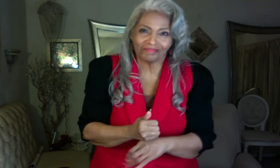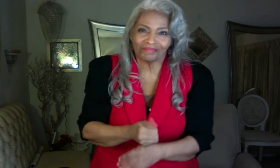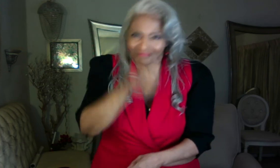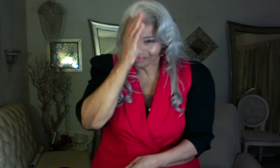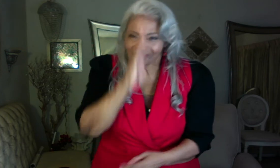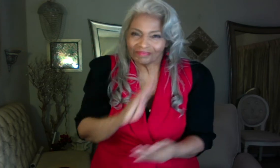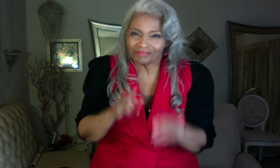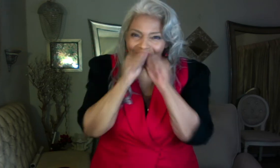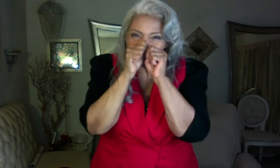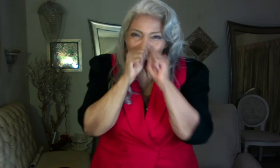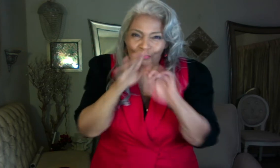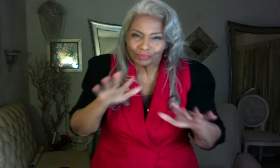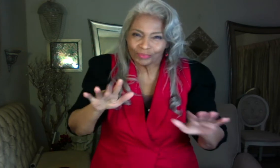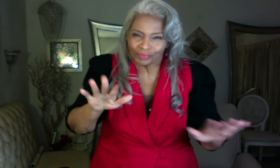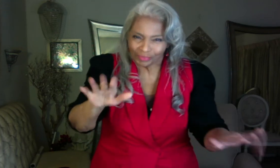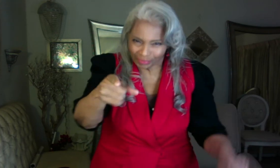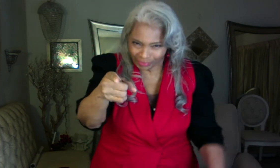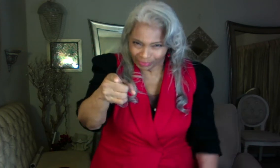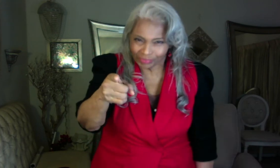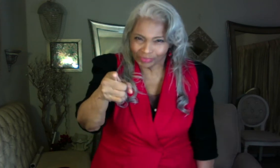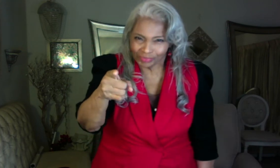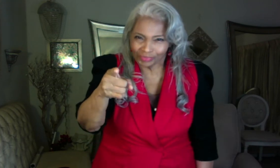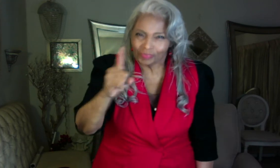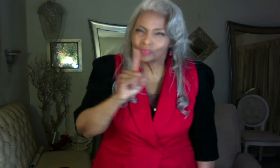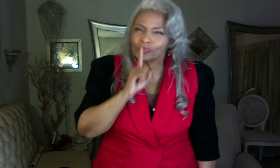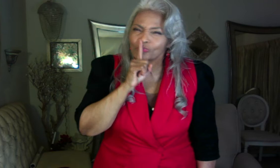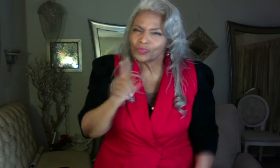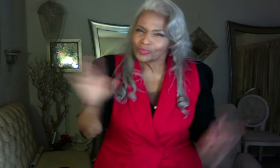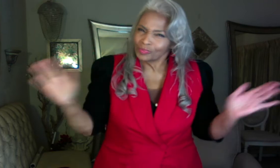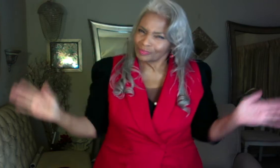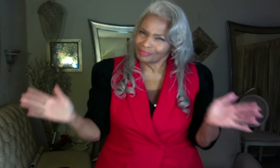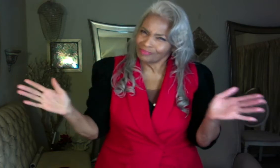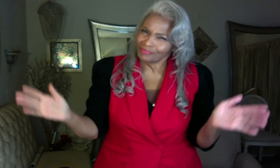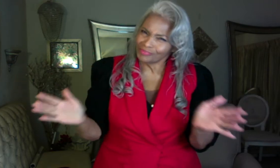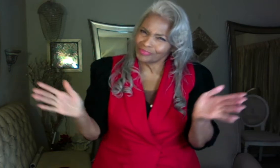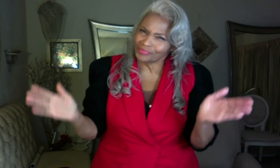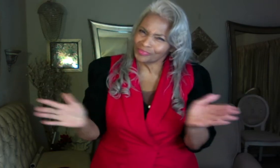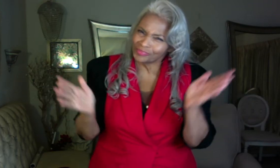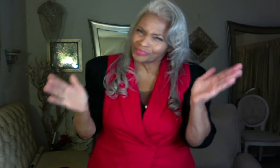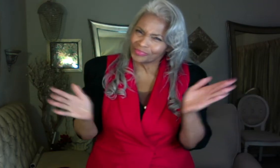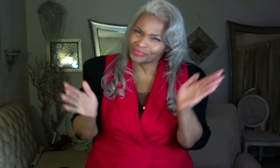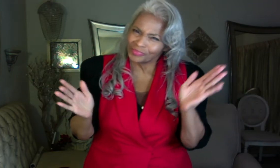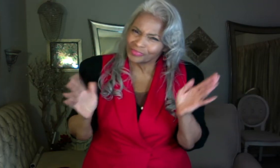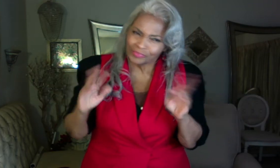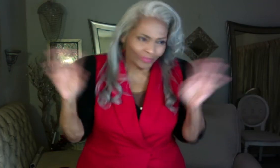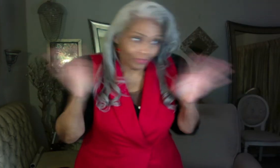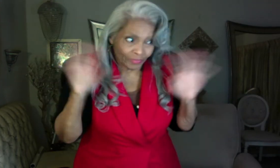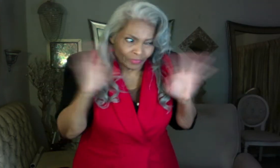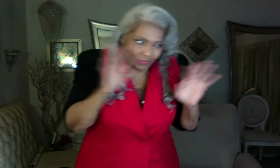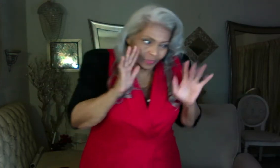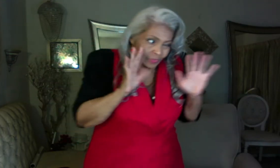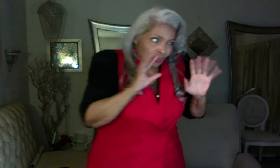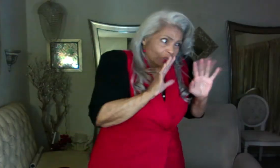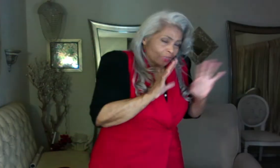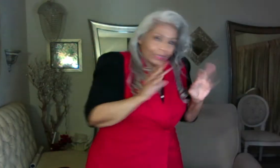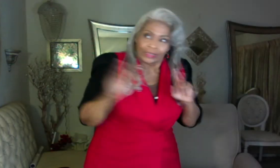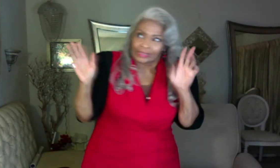God bless you. Be encouraged. Don't be afraid and nervous